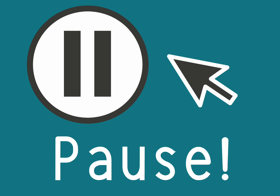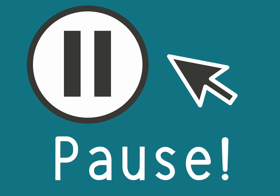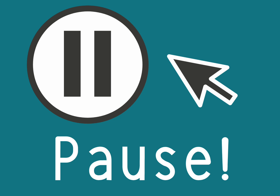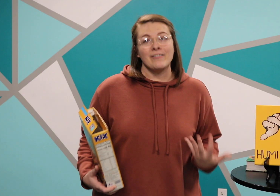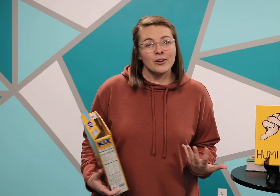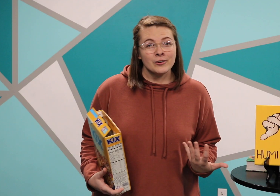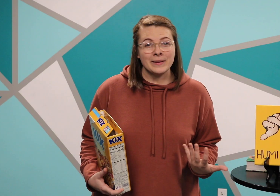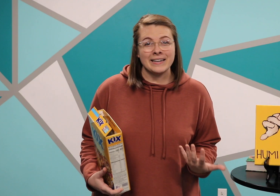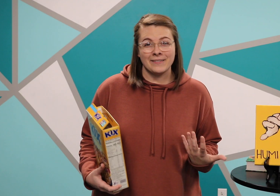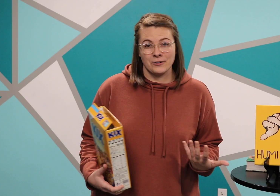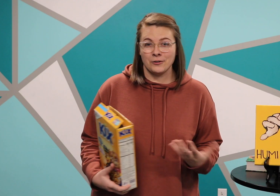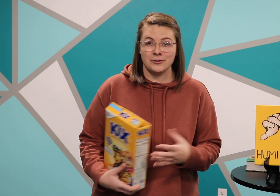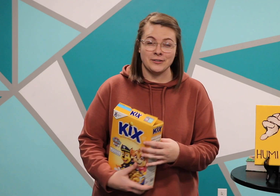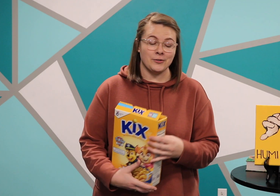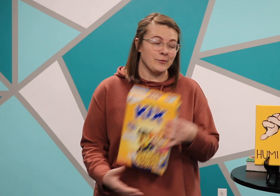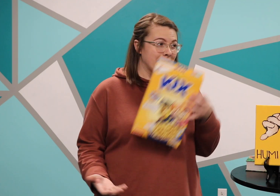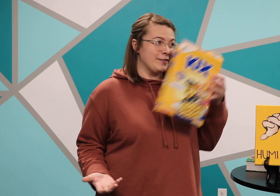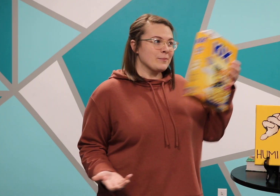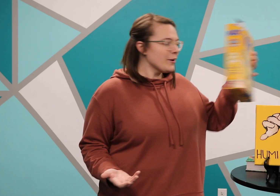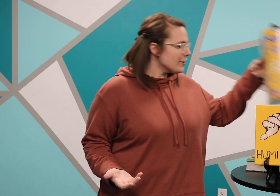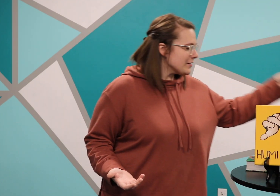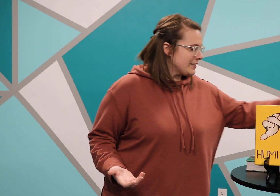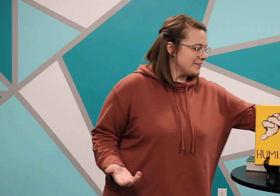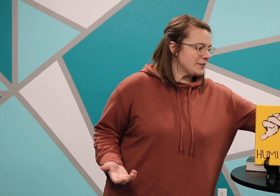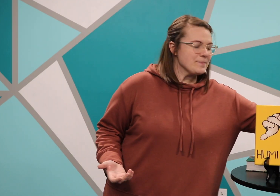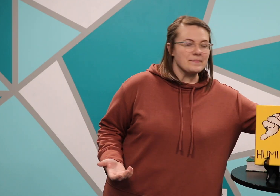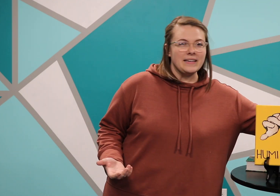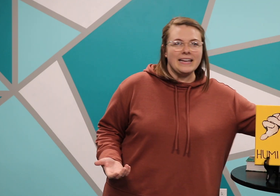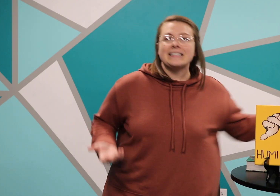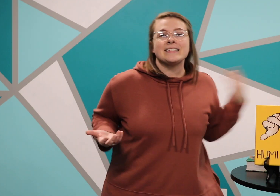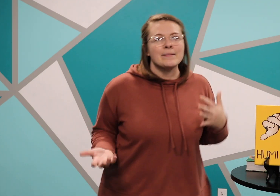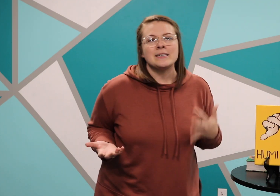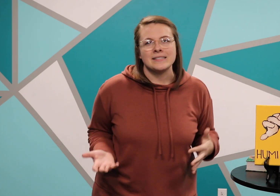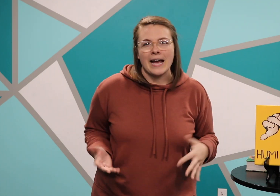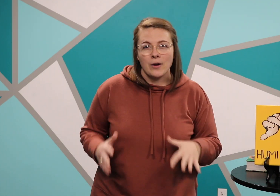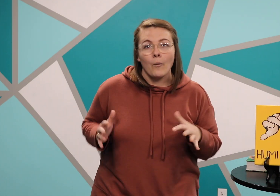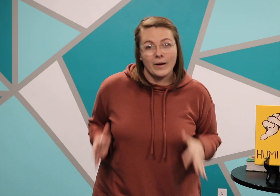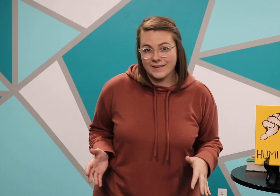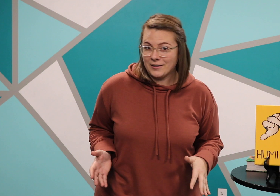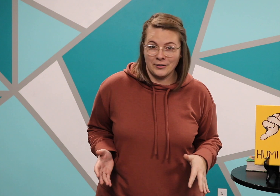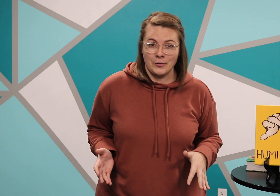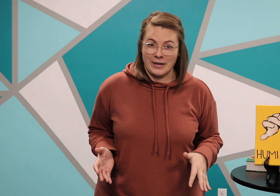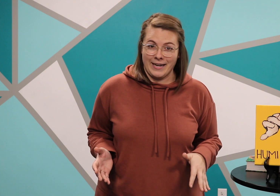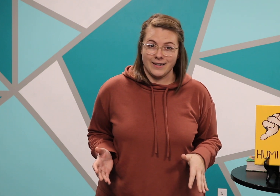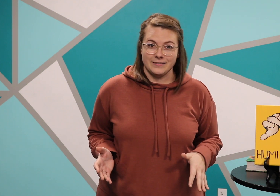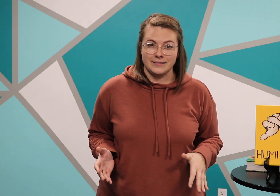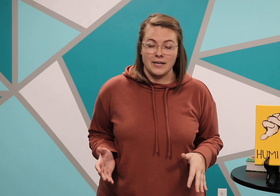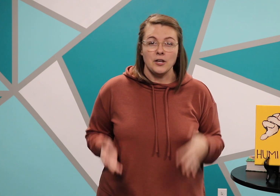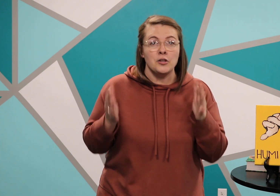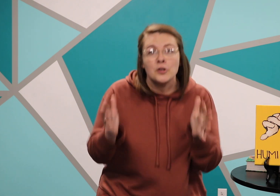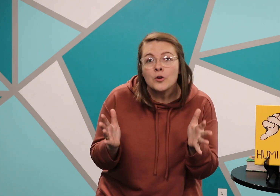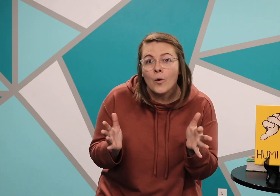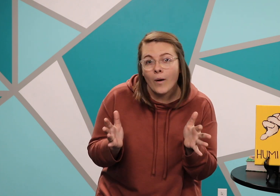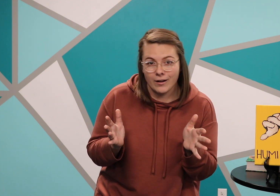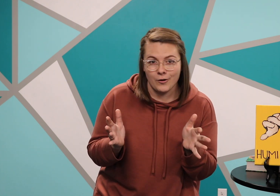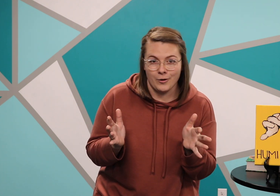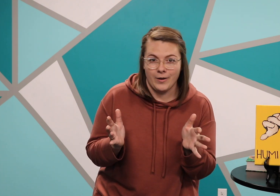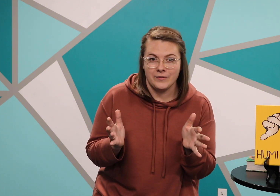Have you ever been at the grocery store with your brother or sister and it's time to decide what cereal you want to get? You want Cocoa Puffs,